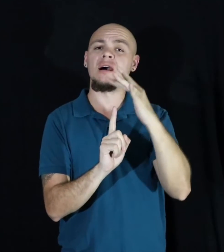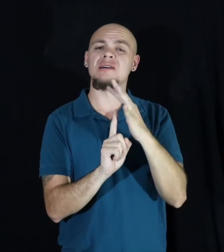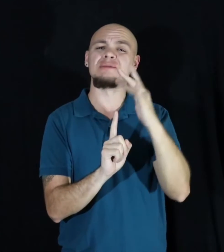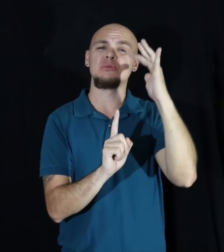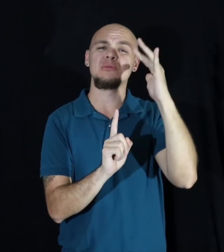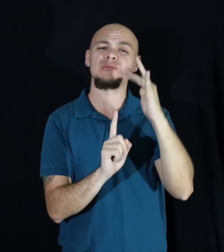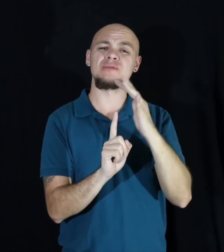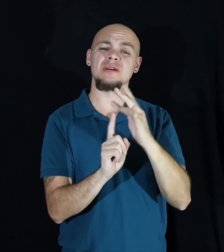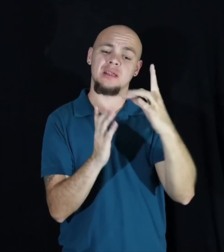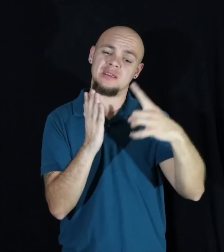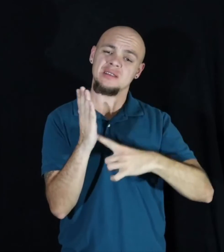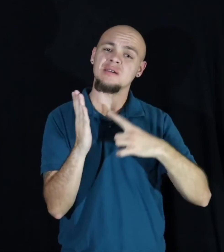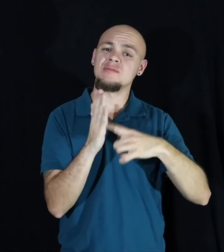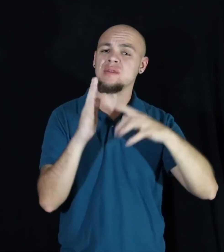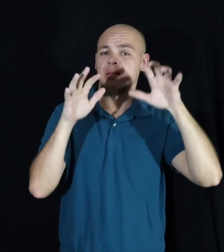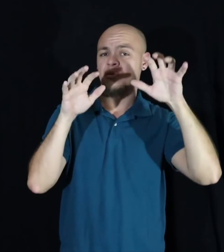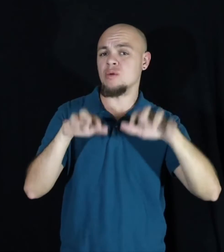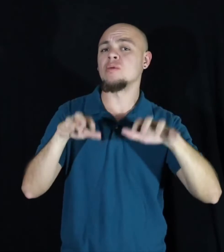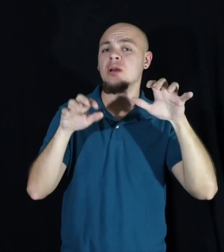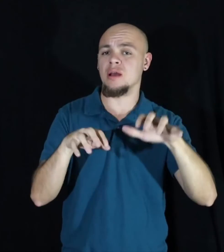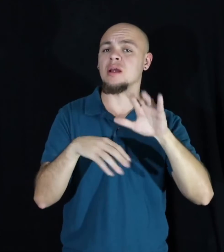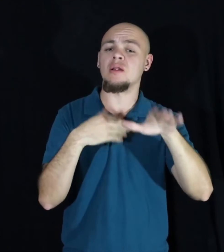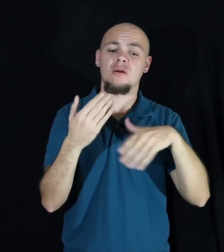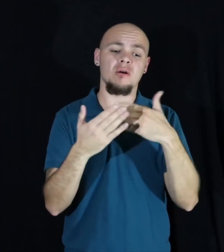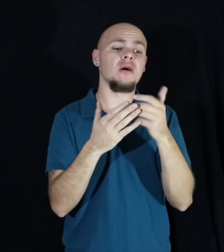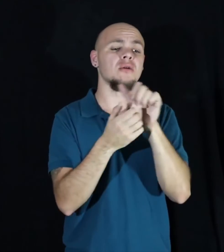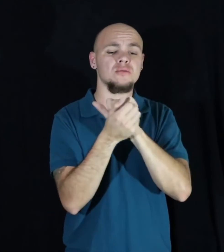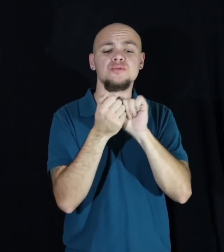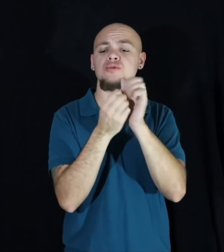rain will wash them away.